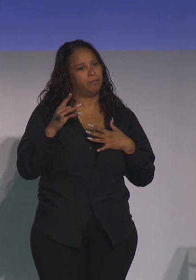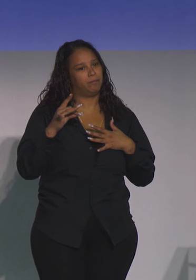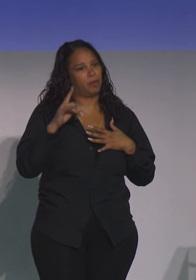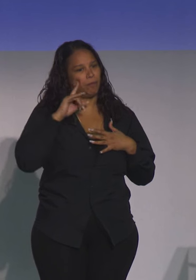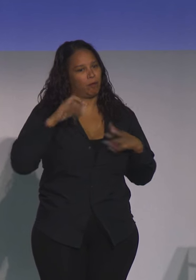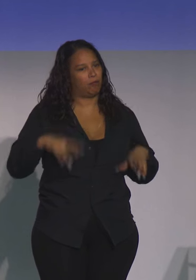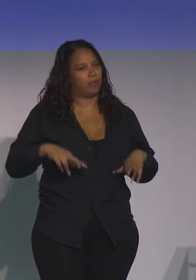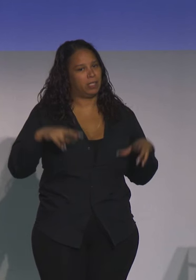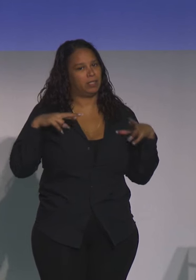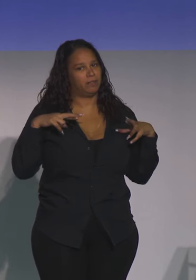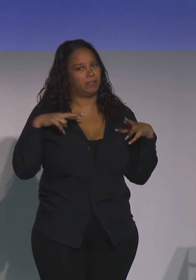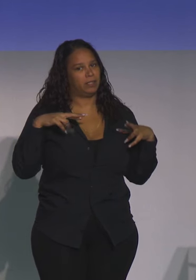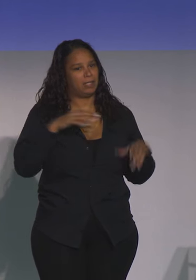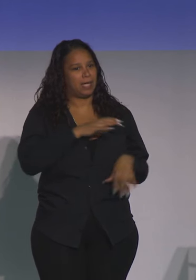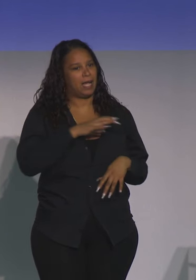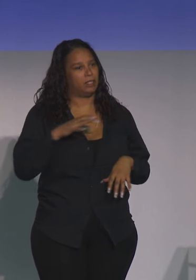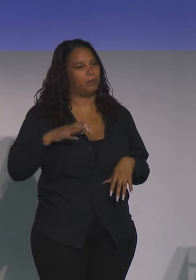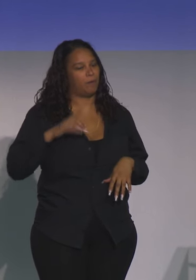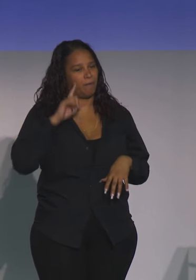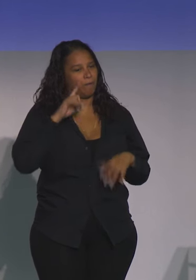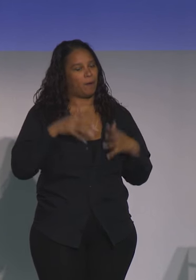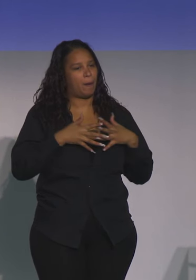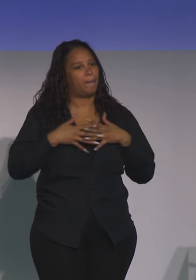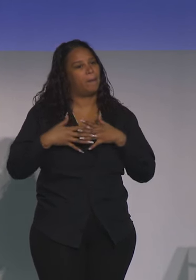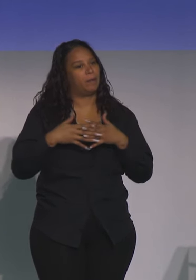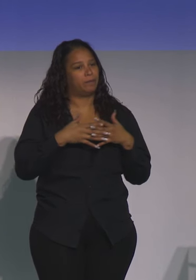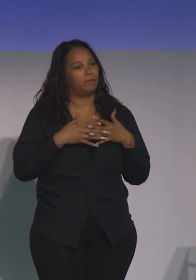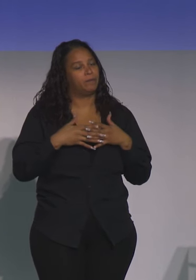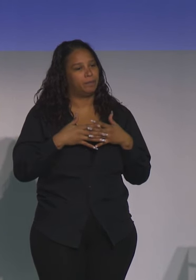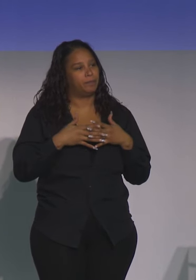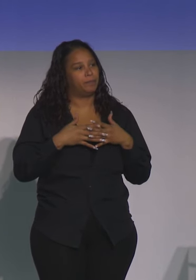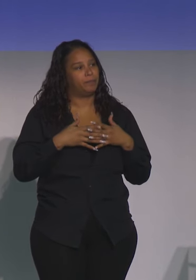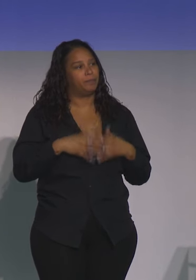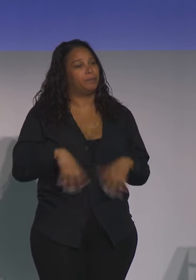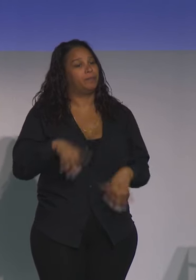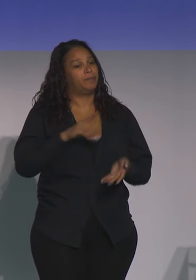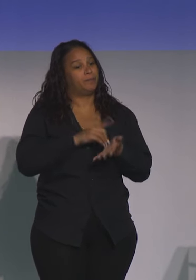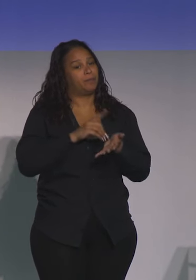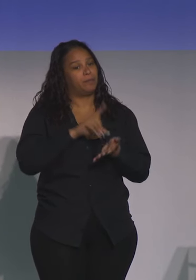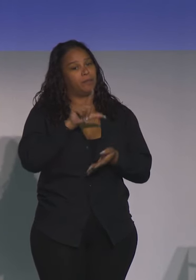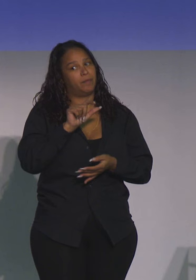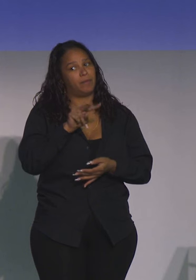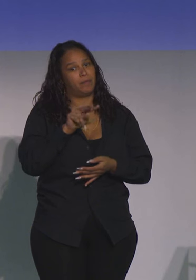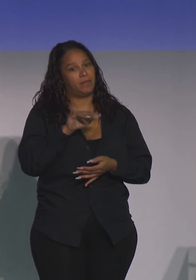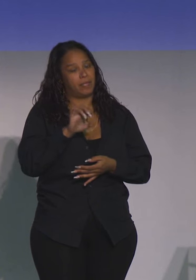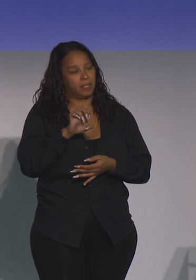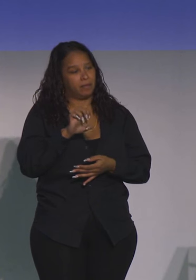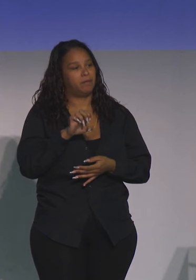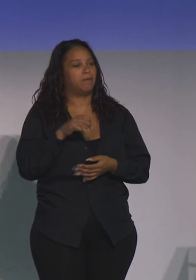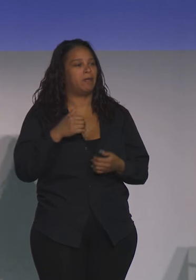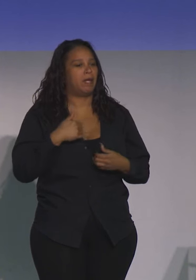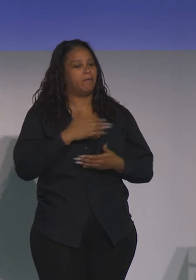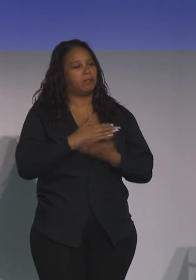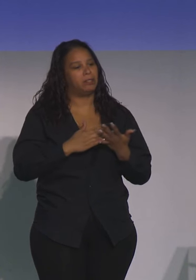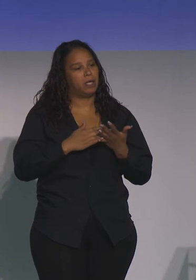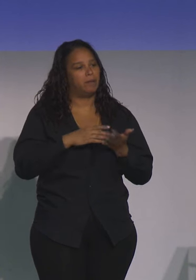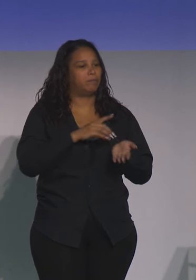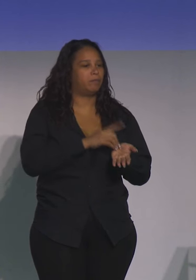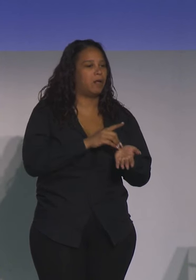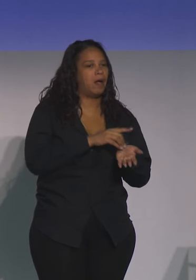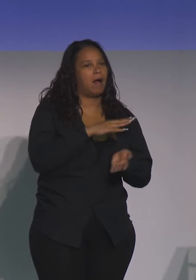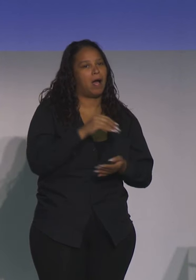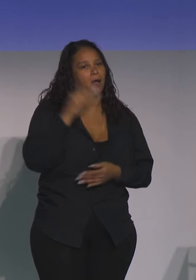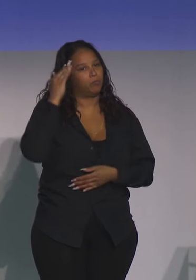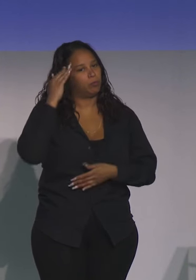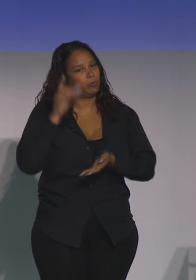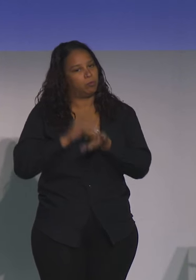Council of the American College of Physicians. And Dr. Levine, a distinguished internist and gastroenterologist from the great state